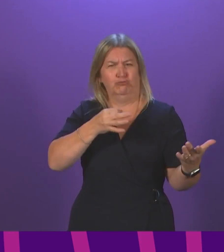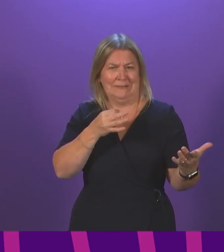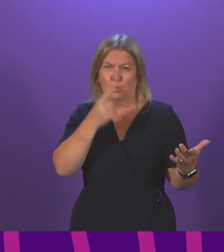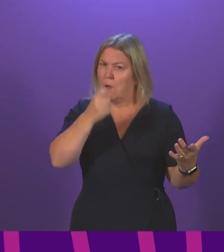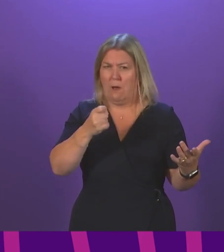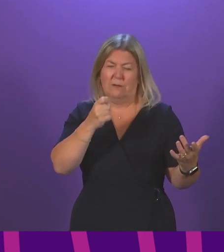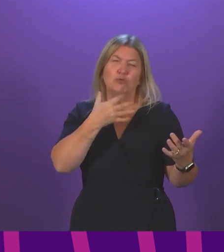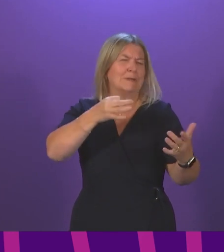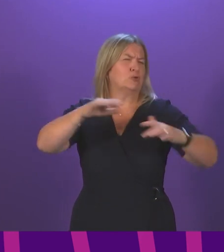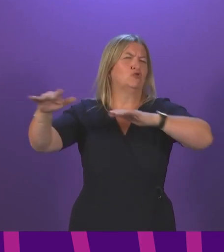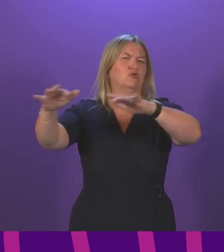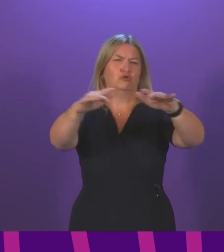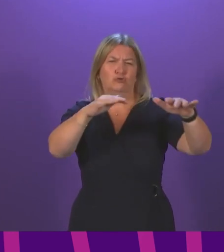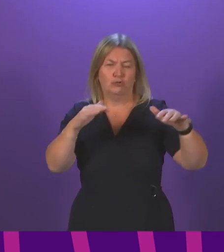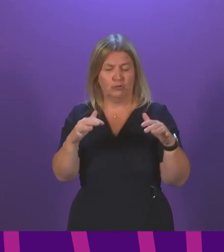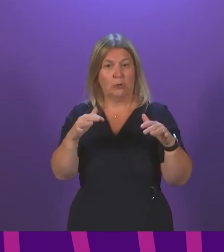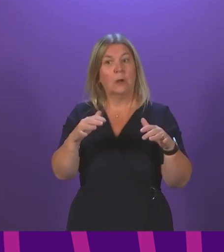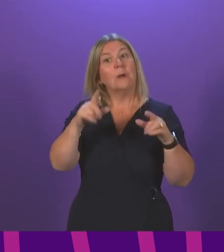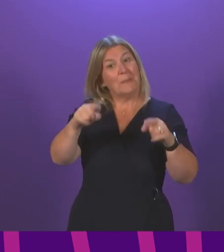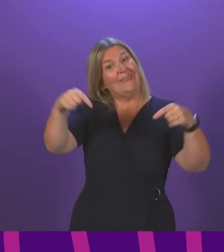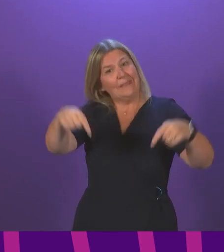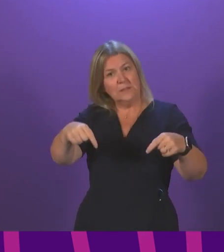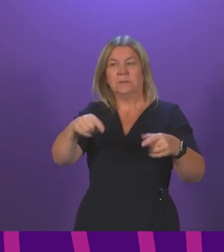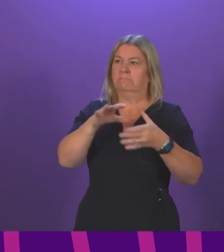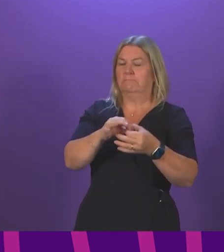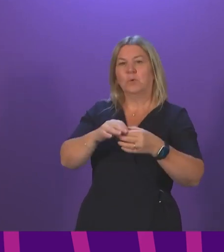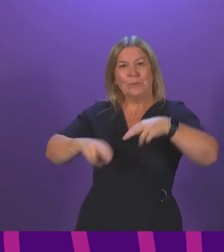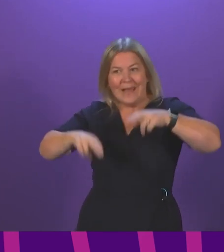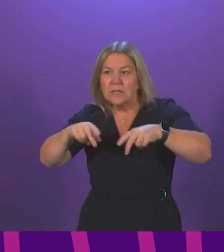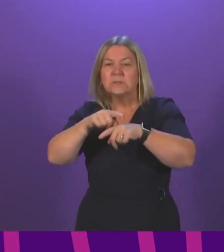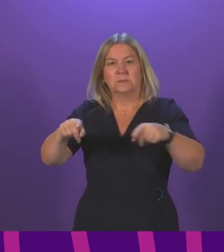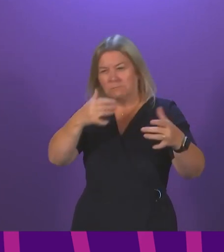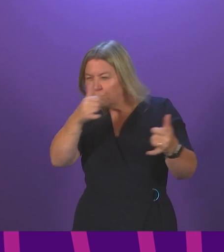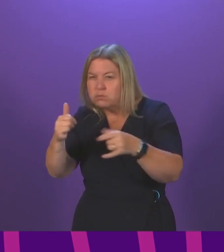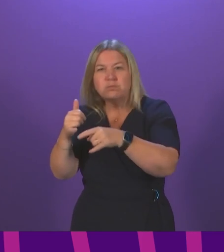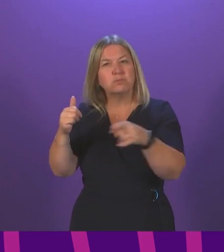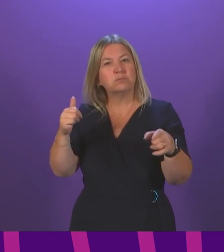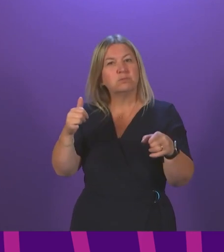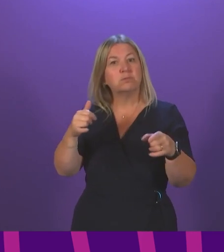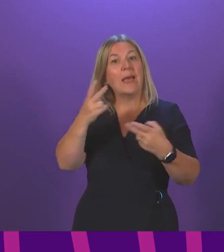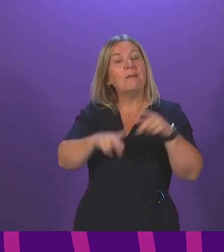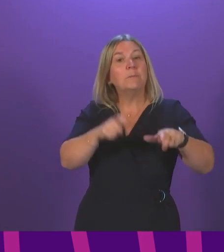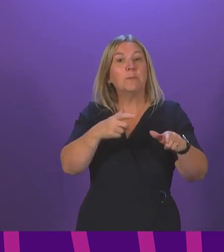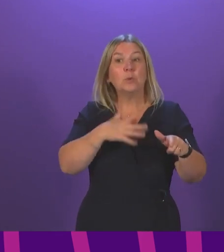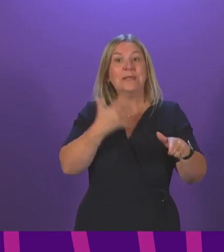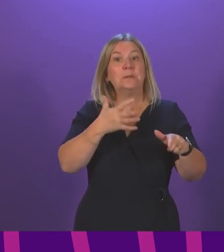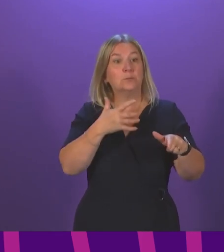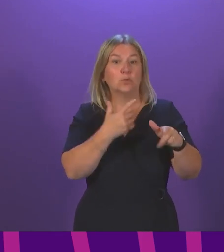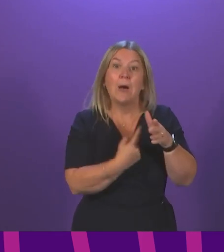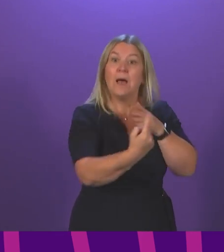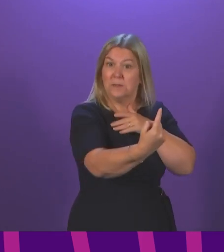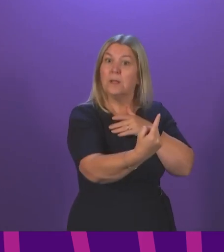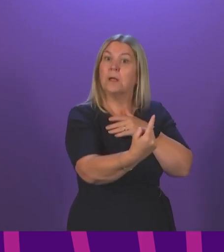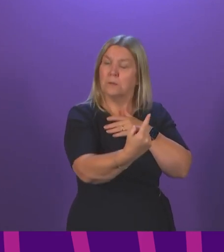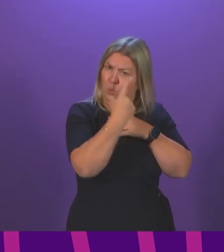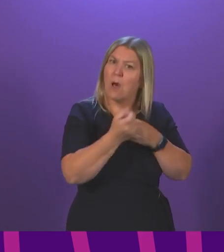testing. It's about making sure that people isolate when they are required to. But it's also about making sure that we use